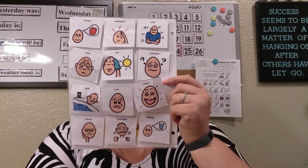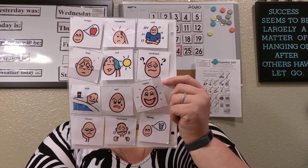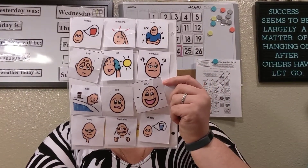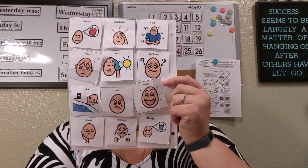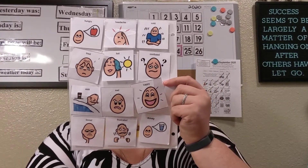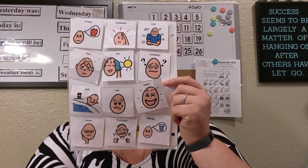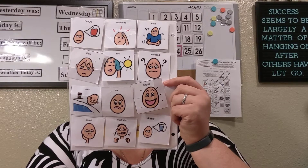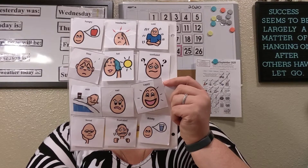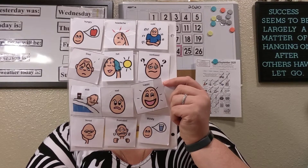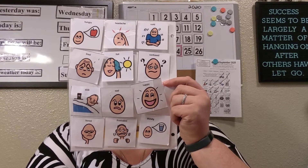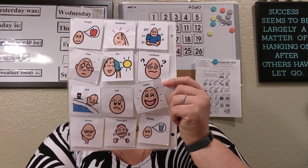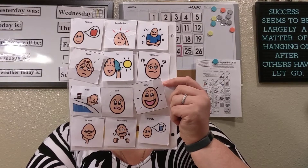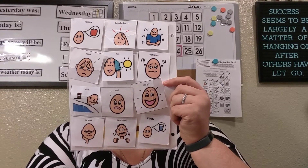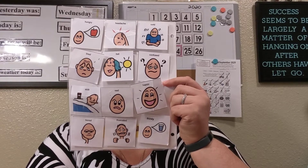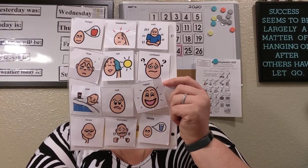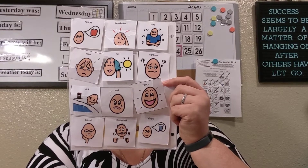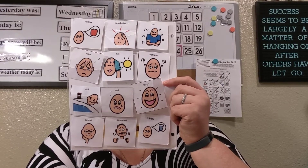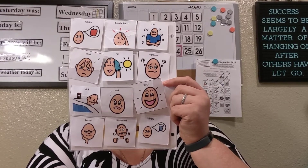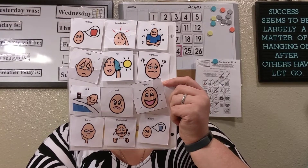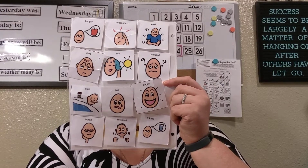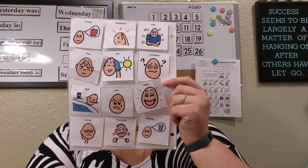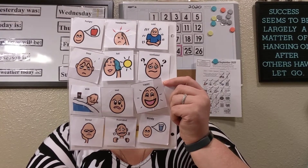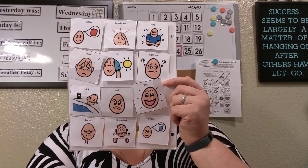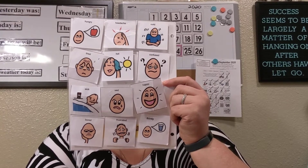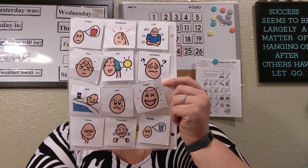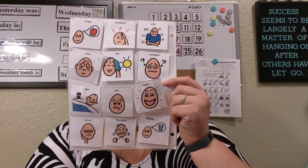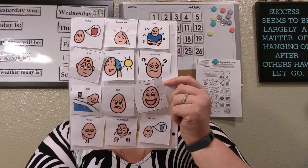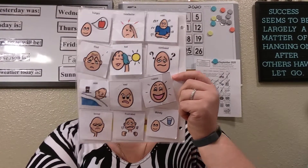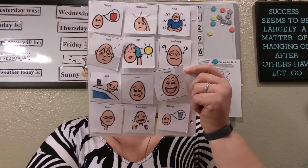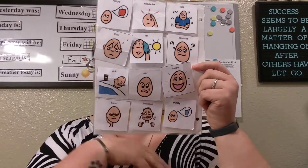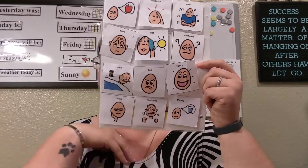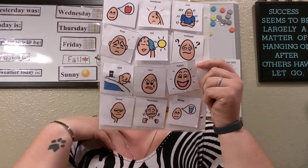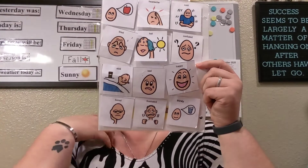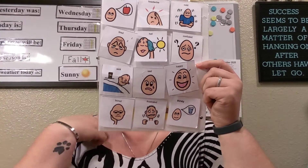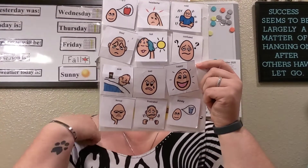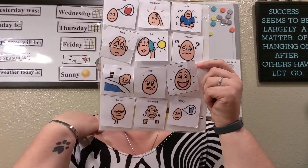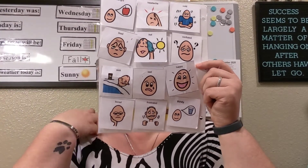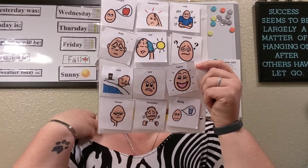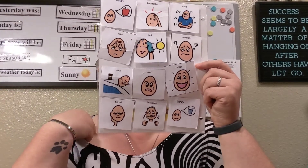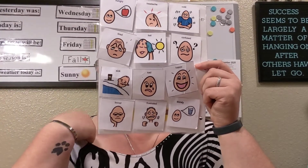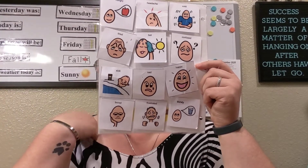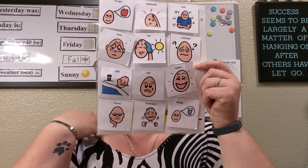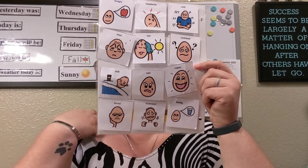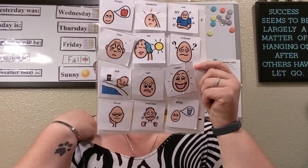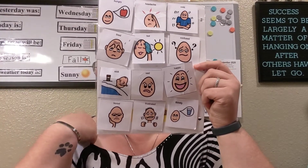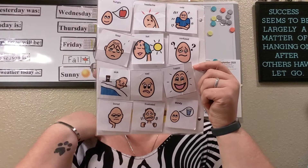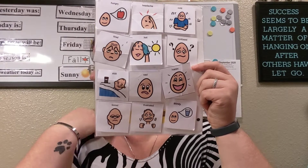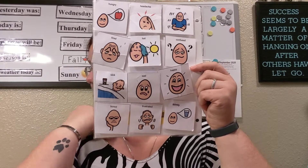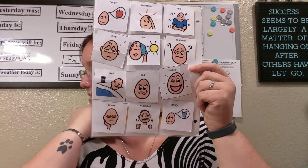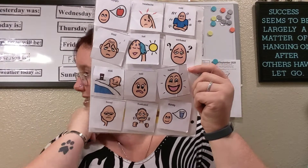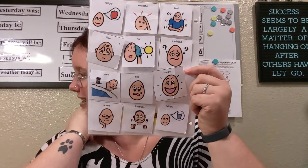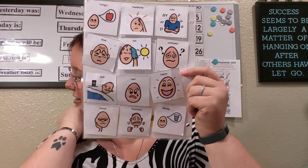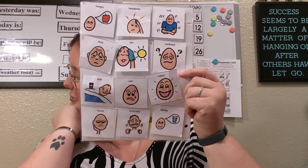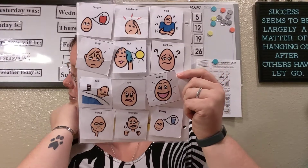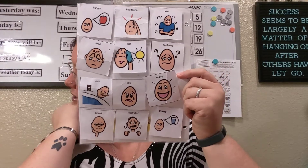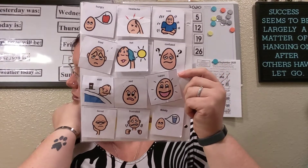if there's a way you're feeling that's not listed you can use your words and tell somebody that as well